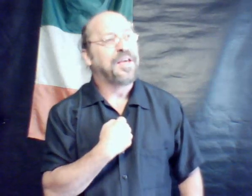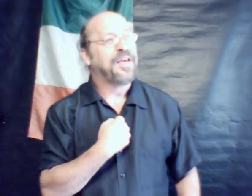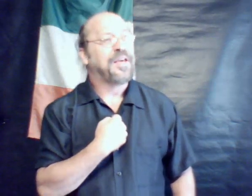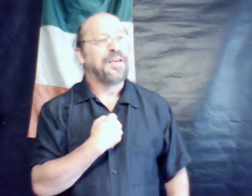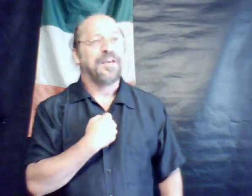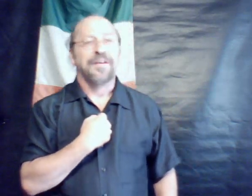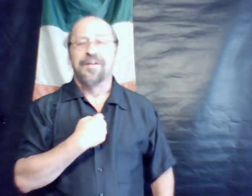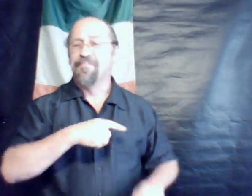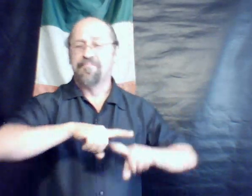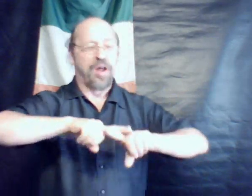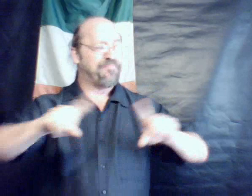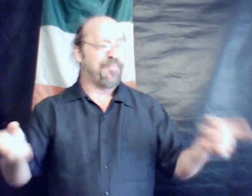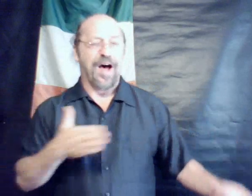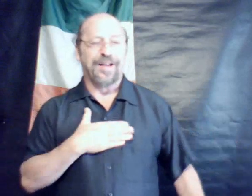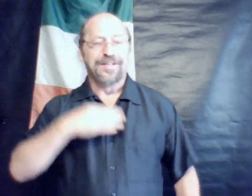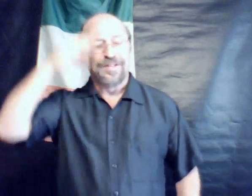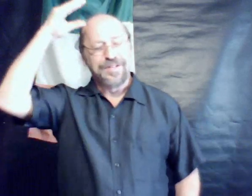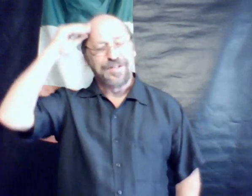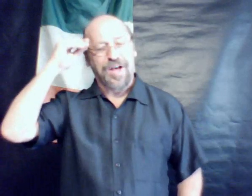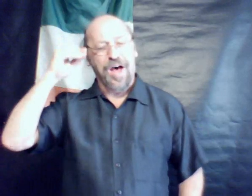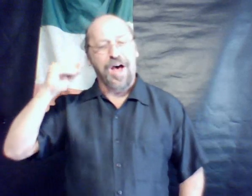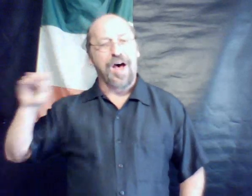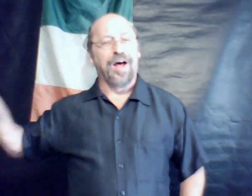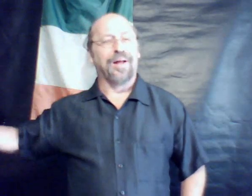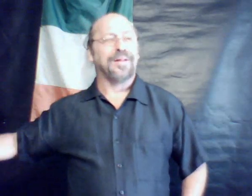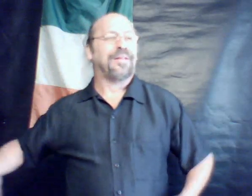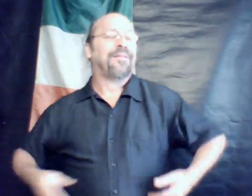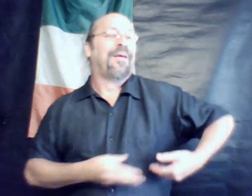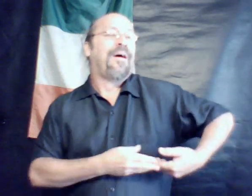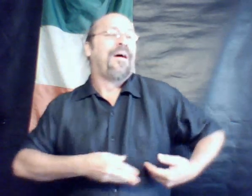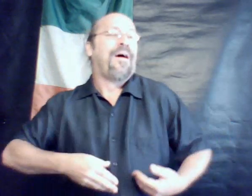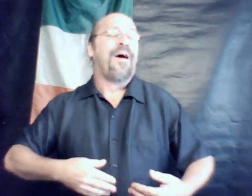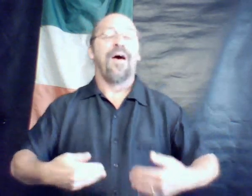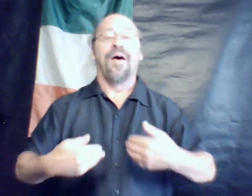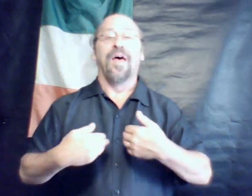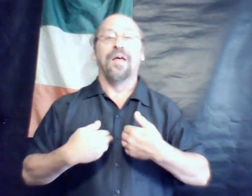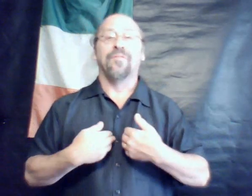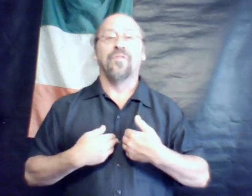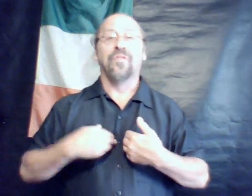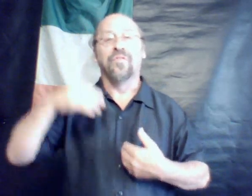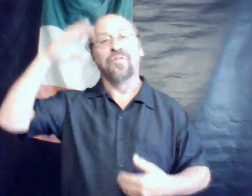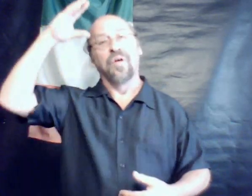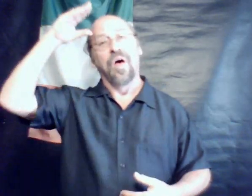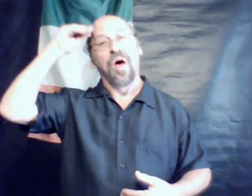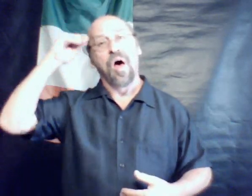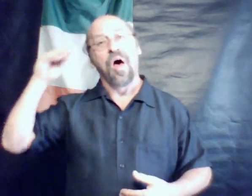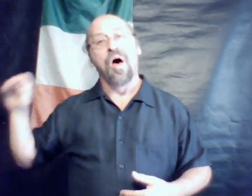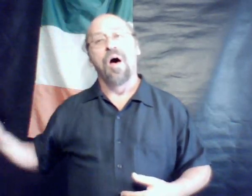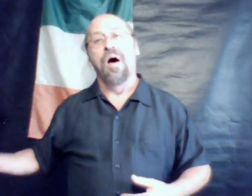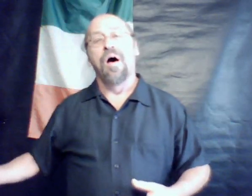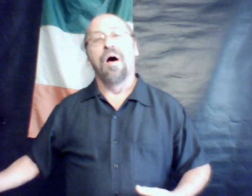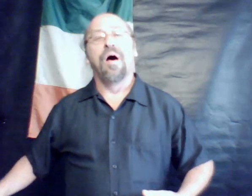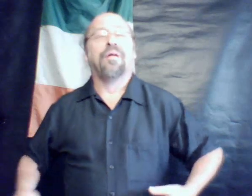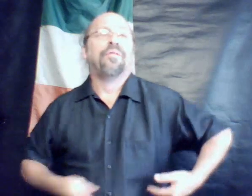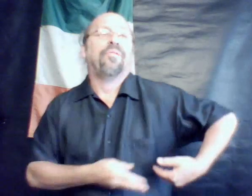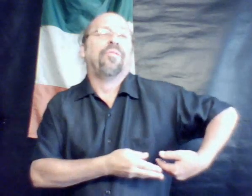But my sons and sons,